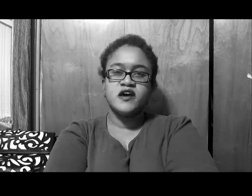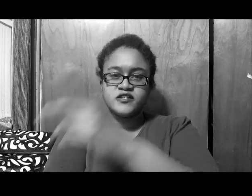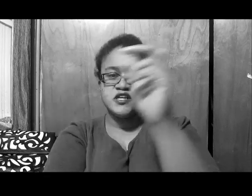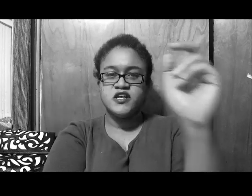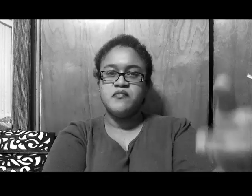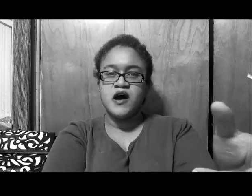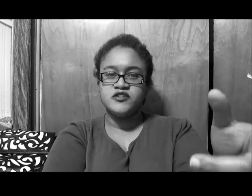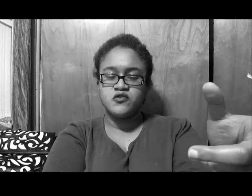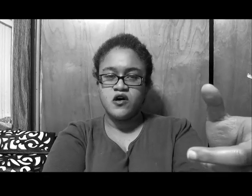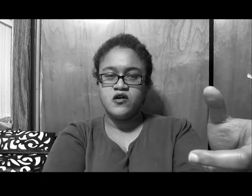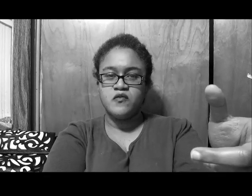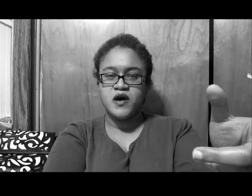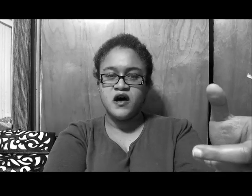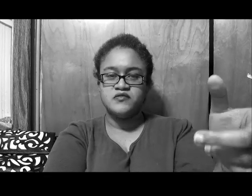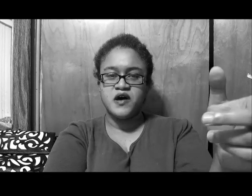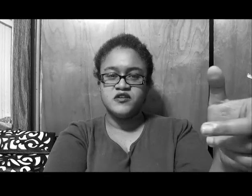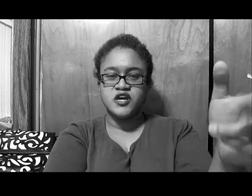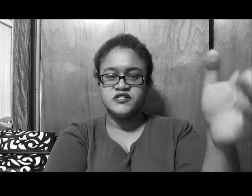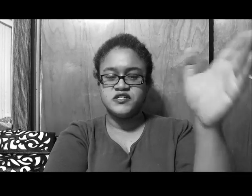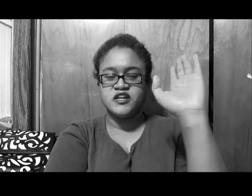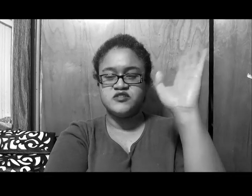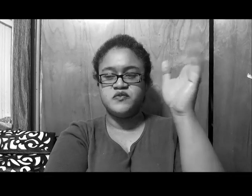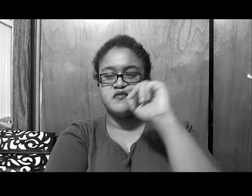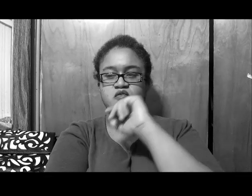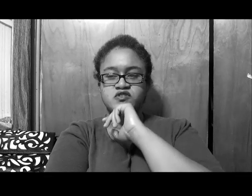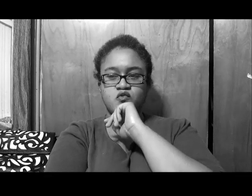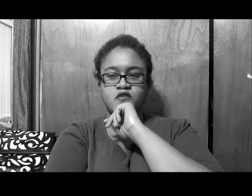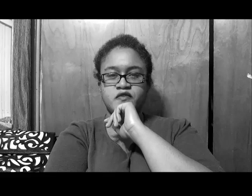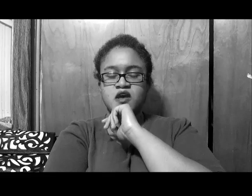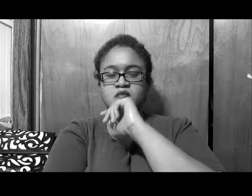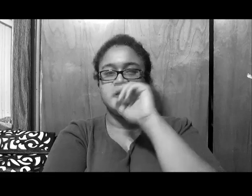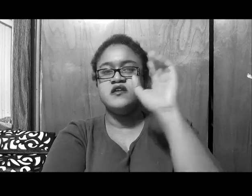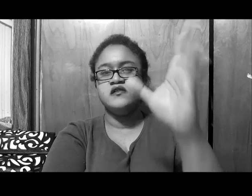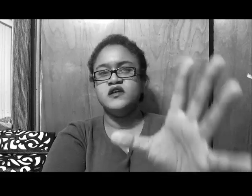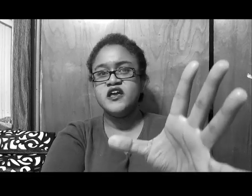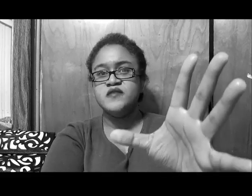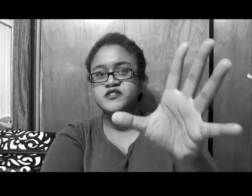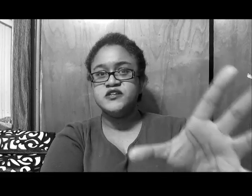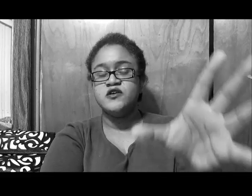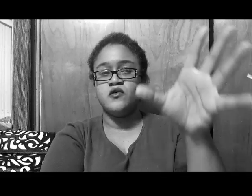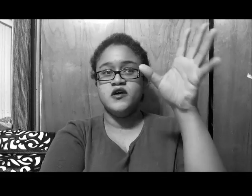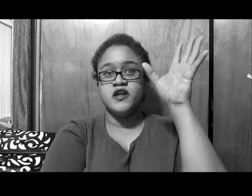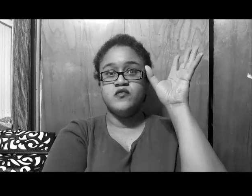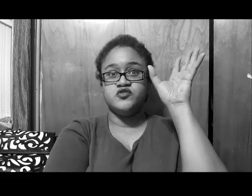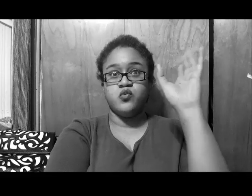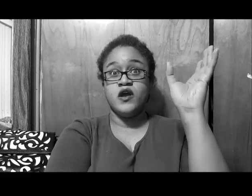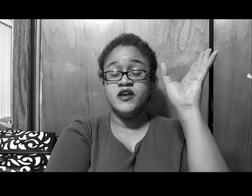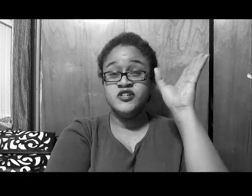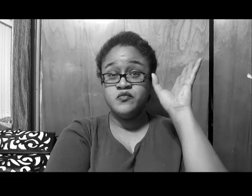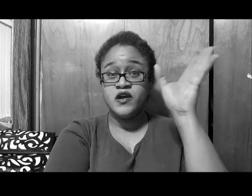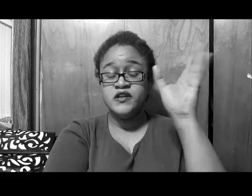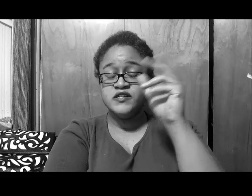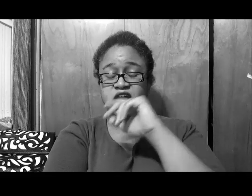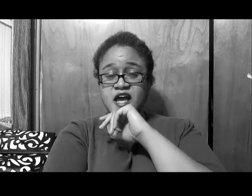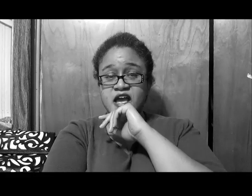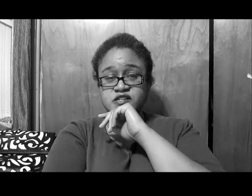like I said, he apologized, so called, Paul apologized, and said that's paper, wasn't worth it, but he claimed still, there was rage in Brandon's ass,